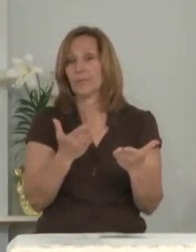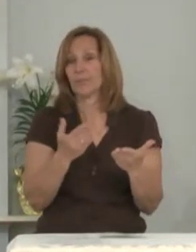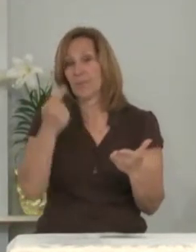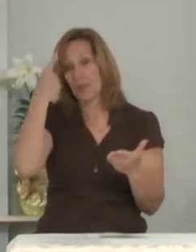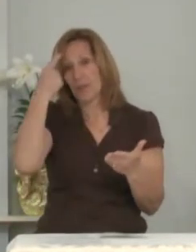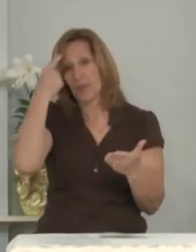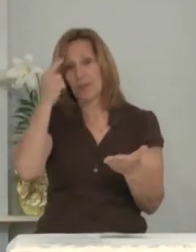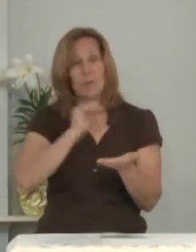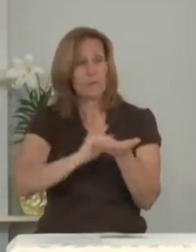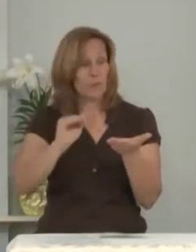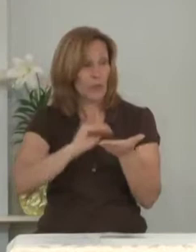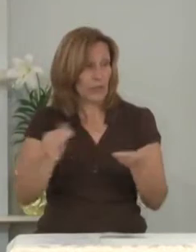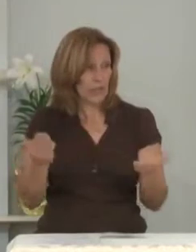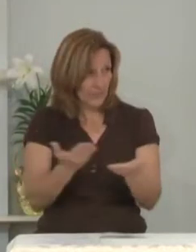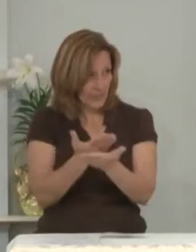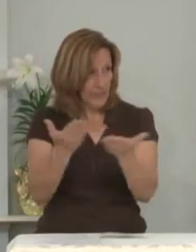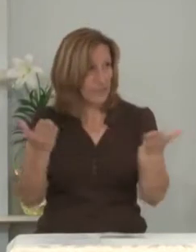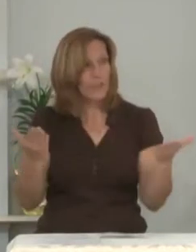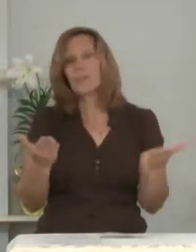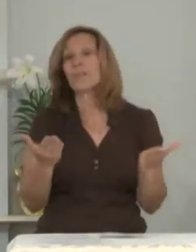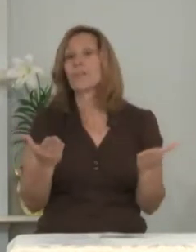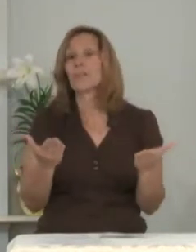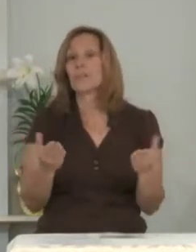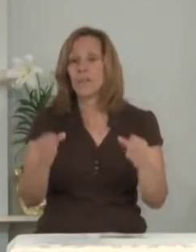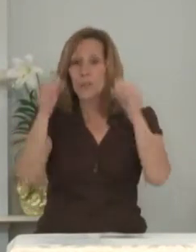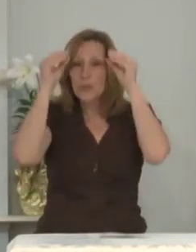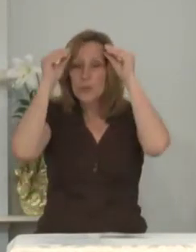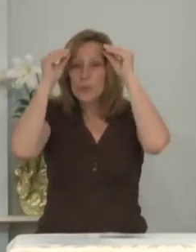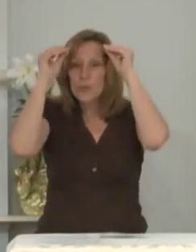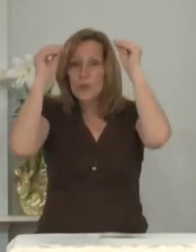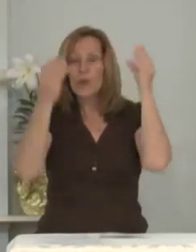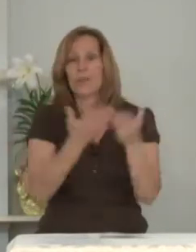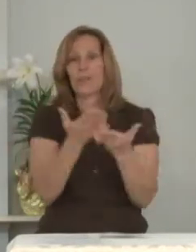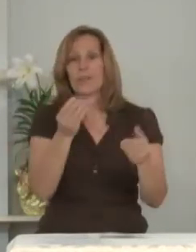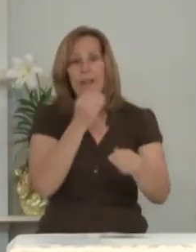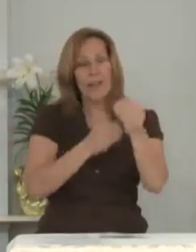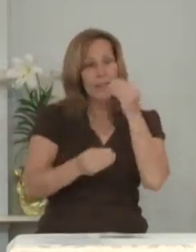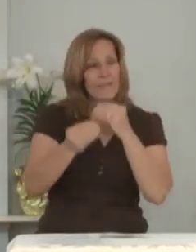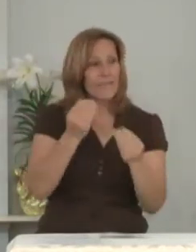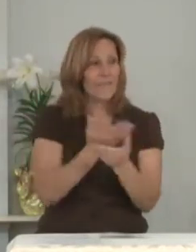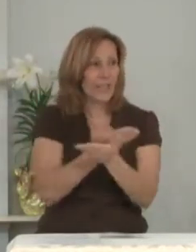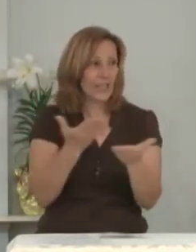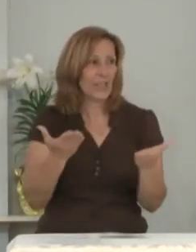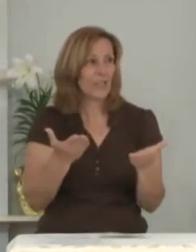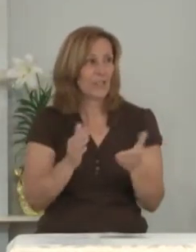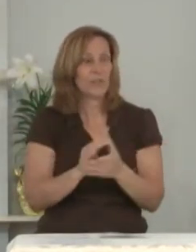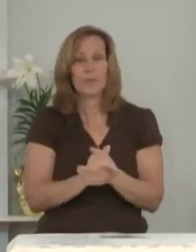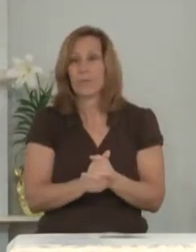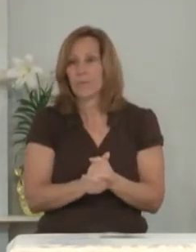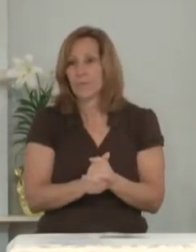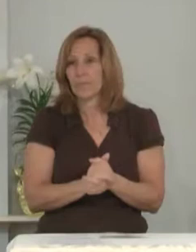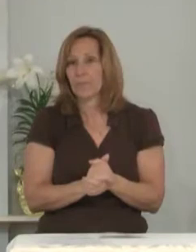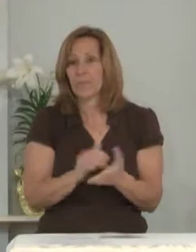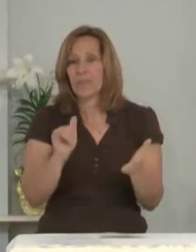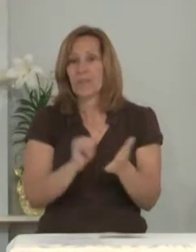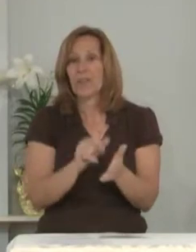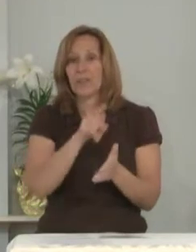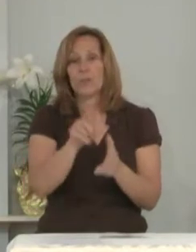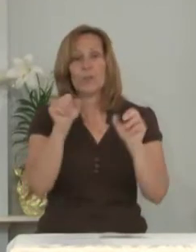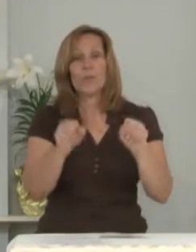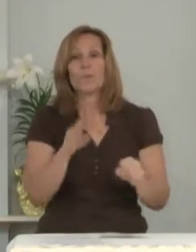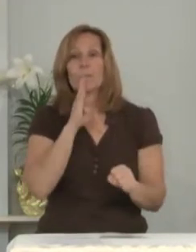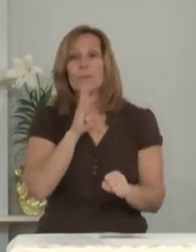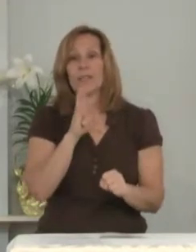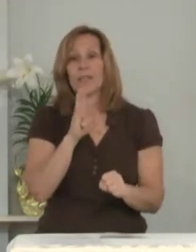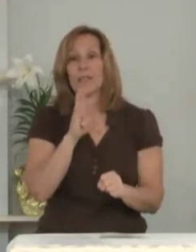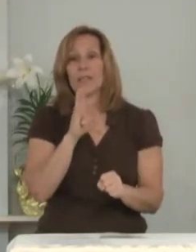forgiven here, taught here, and fed here, that you can be the